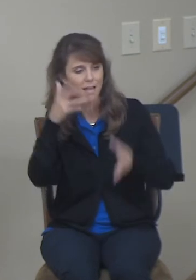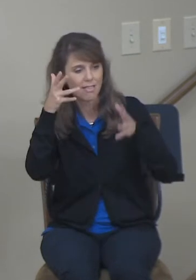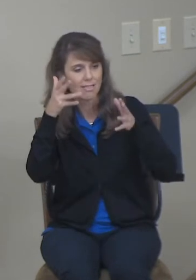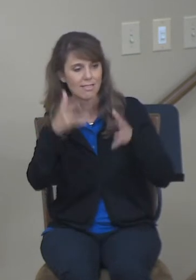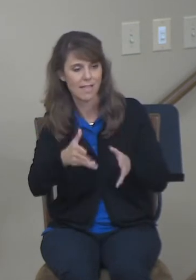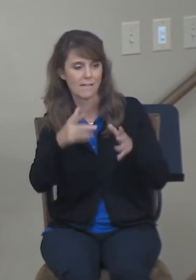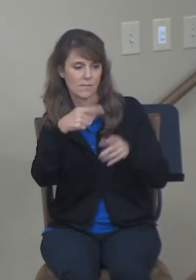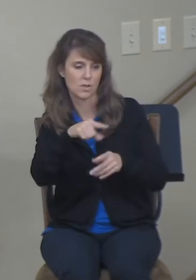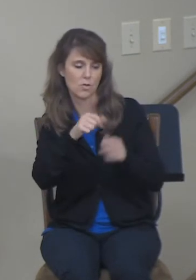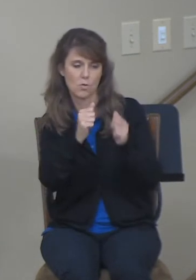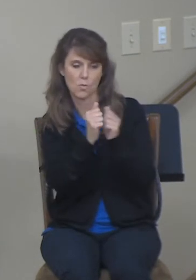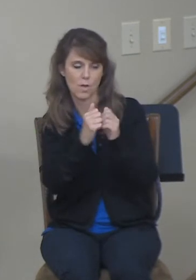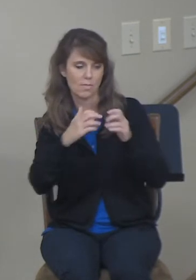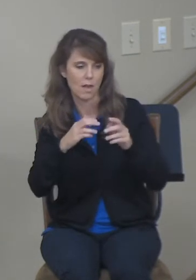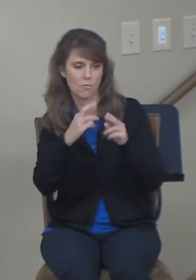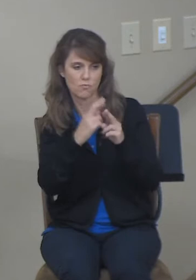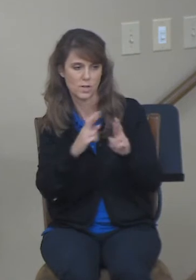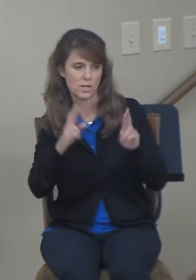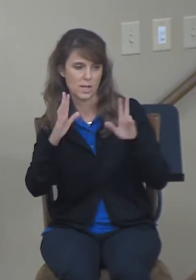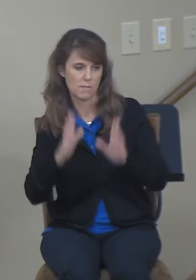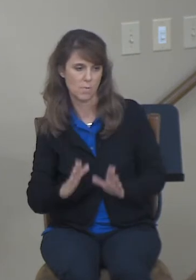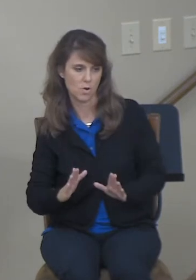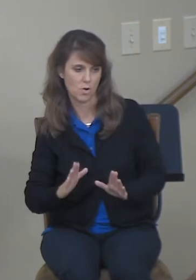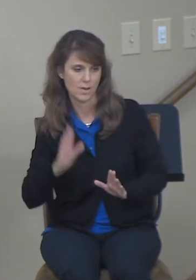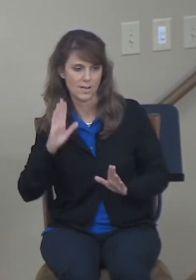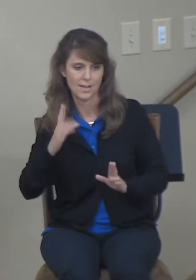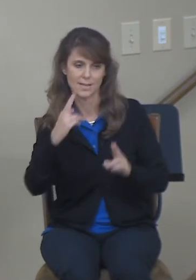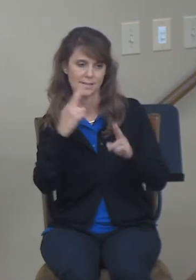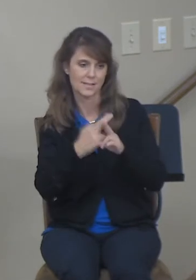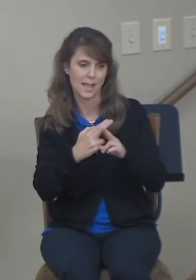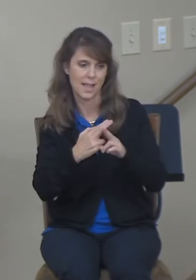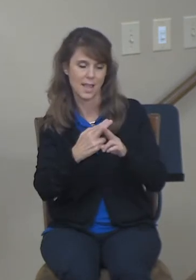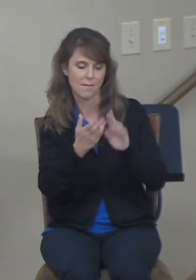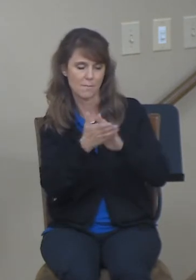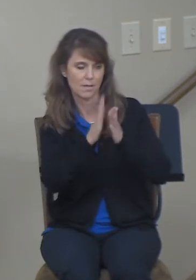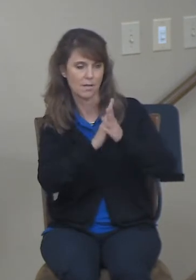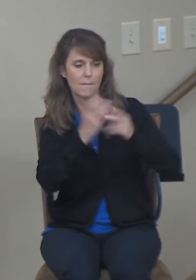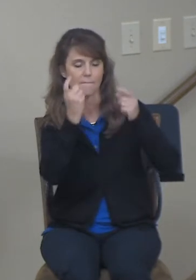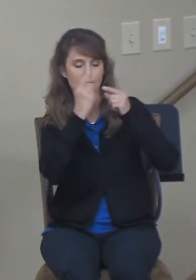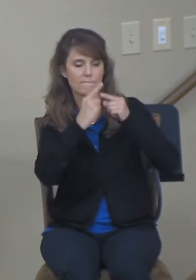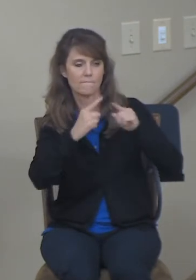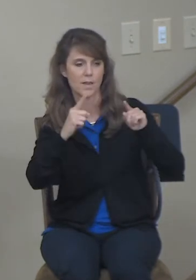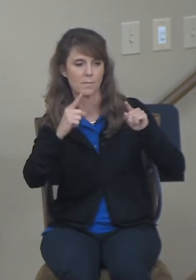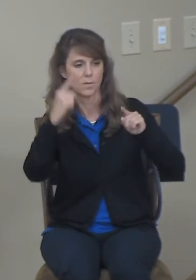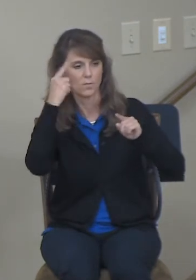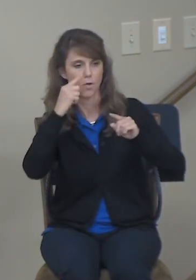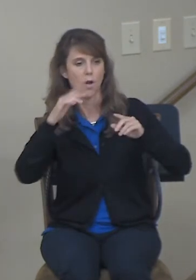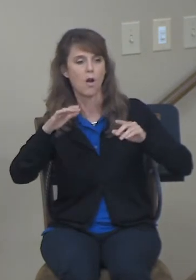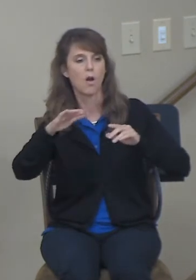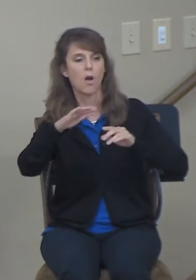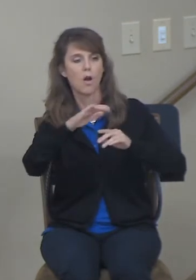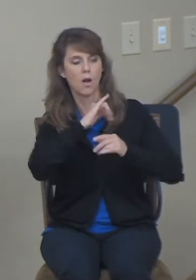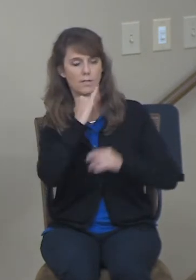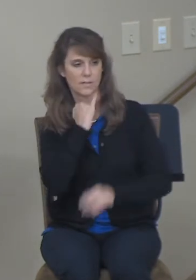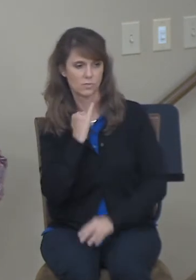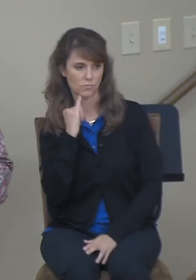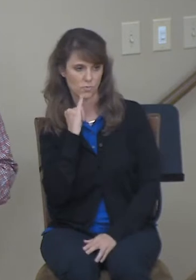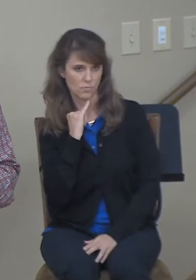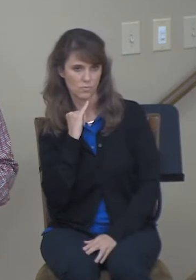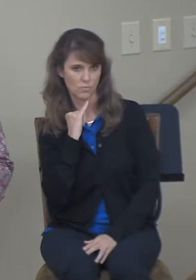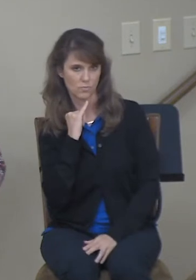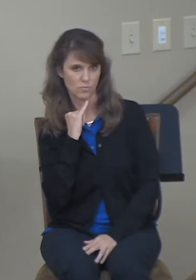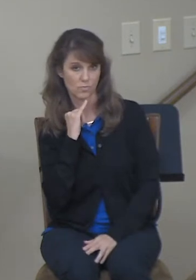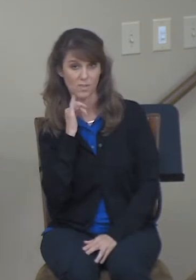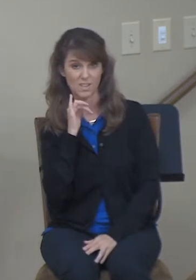redeemer today. And may his name become famous in Israel. Now, whether this is a shadow